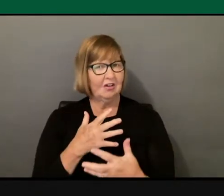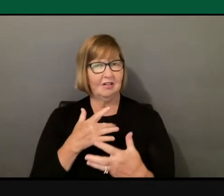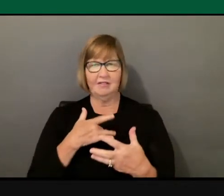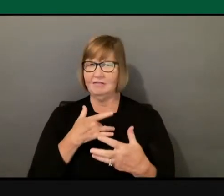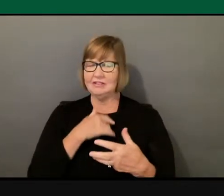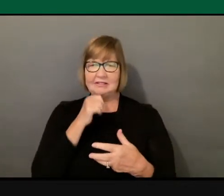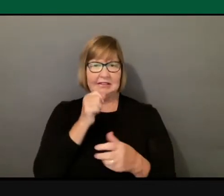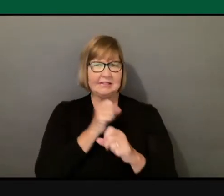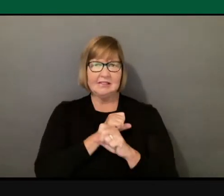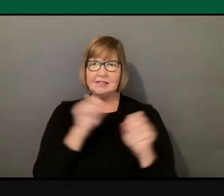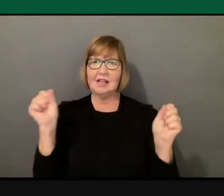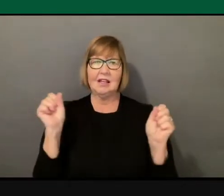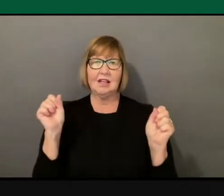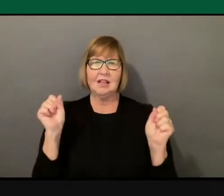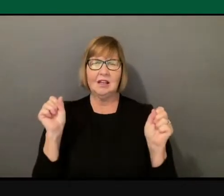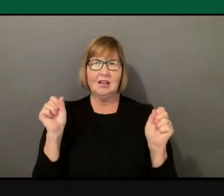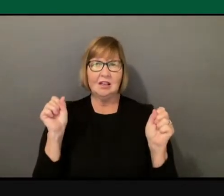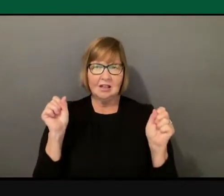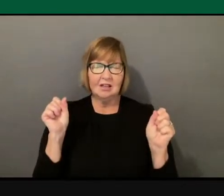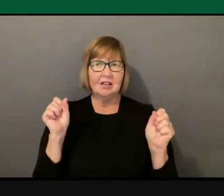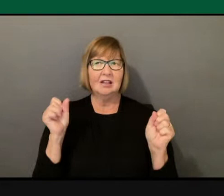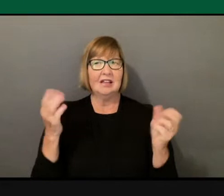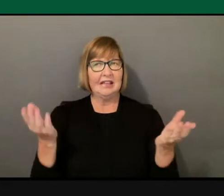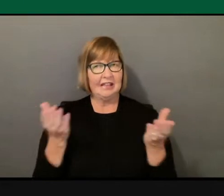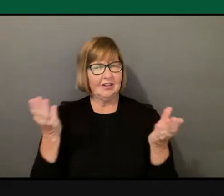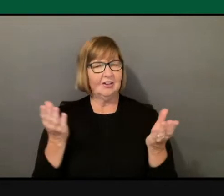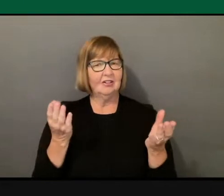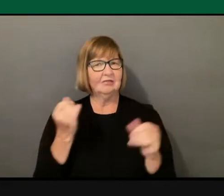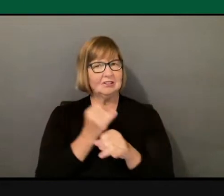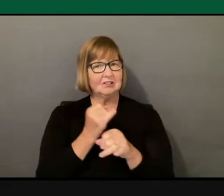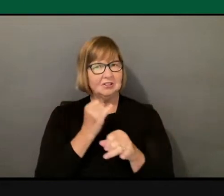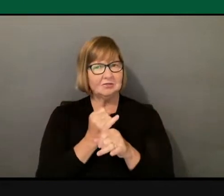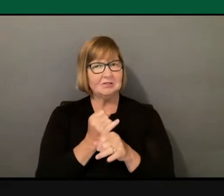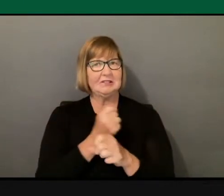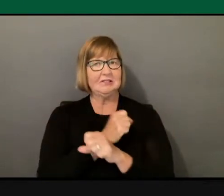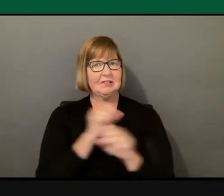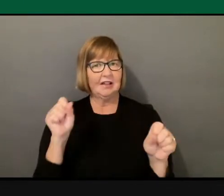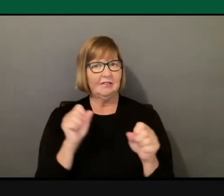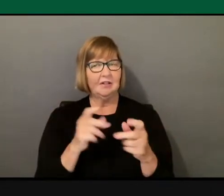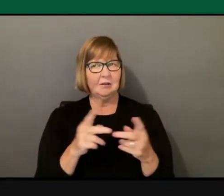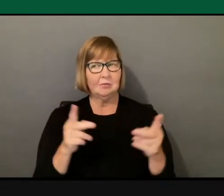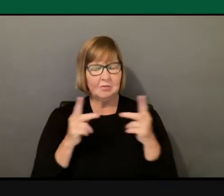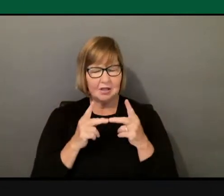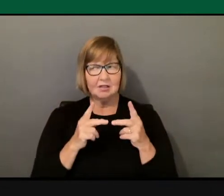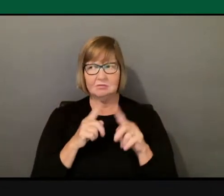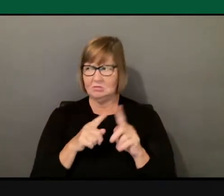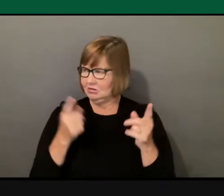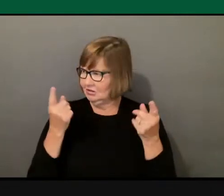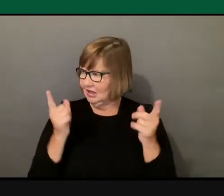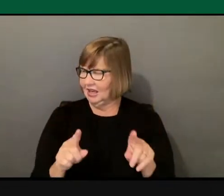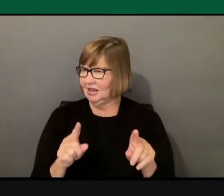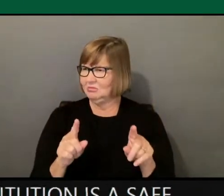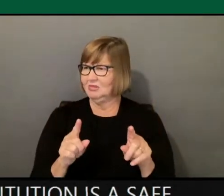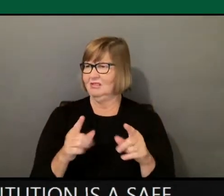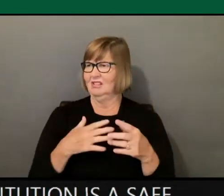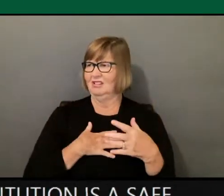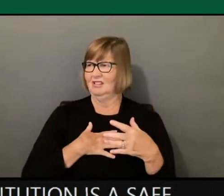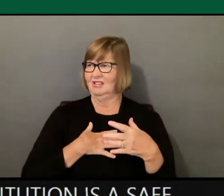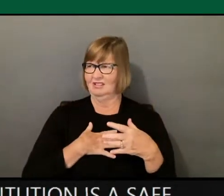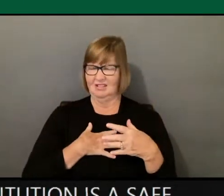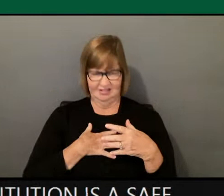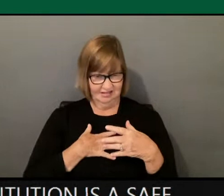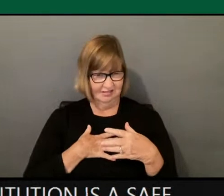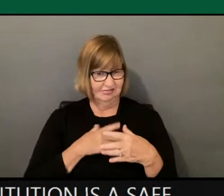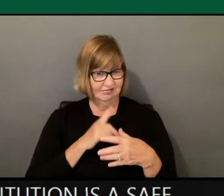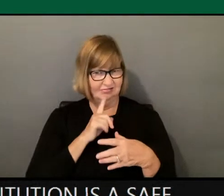For many students, this institution is a safe space. So, I think when things like this happen, they start to question if they are safe